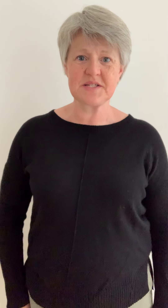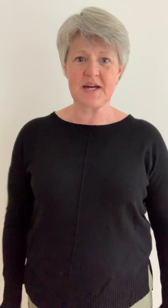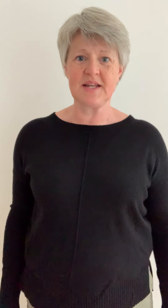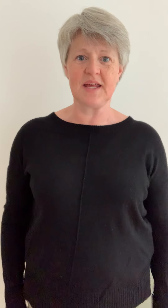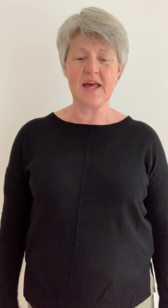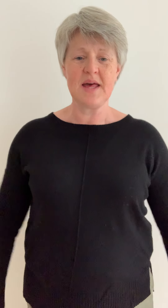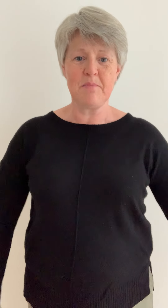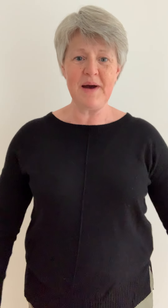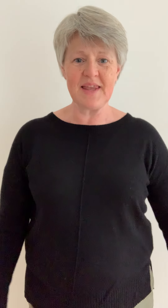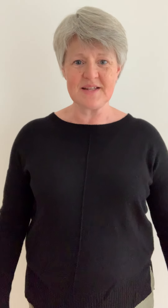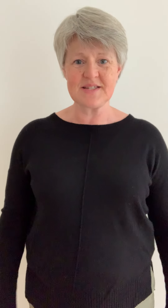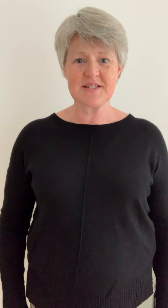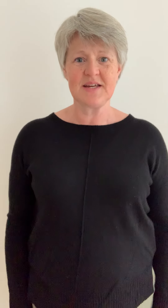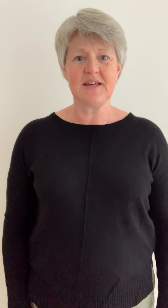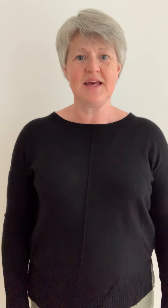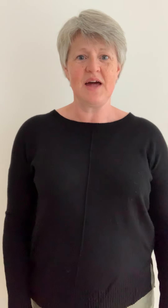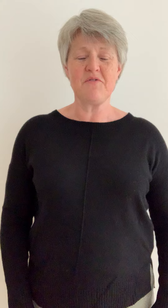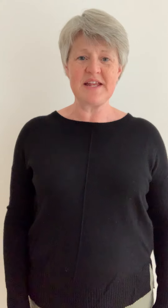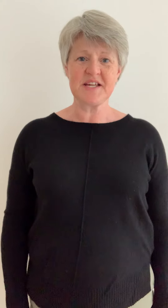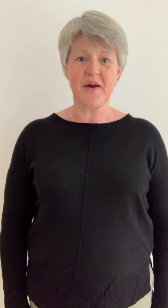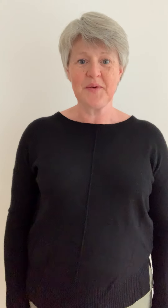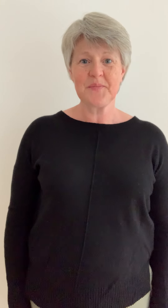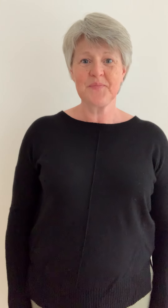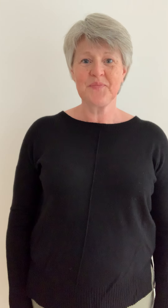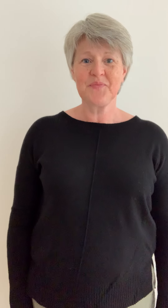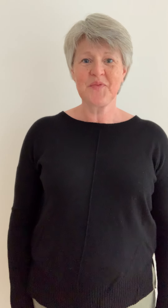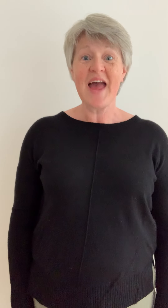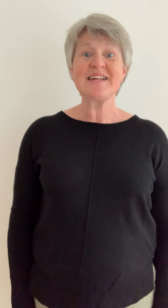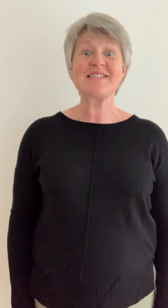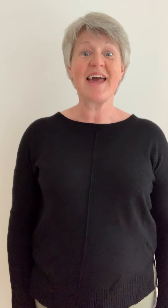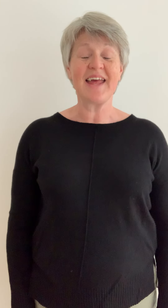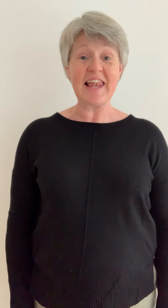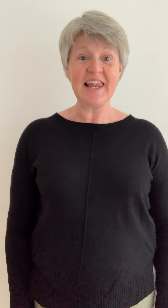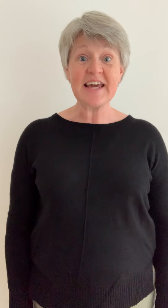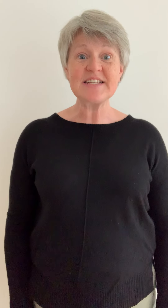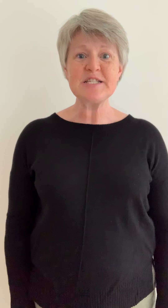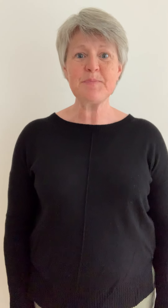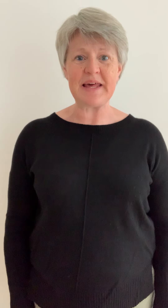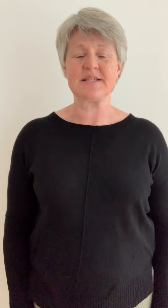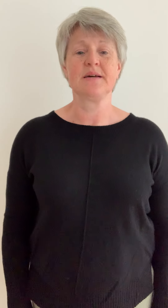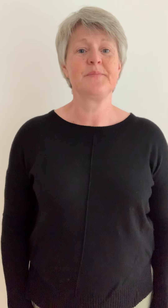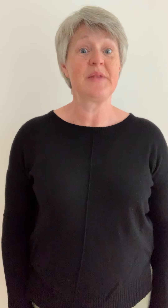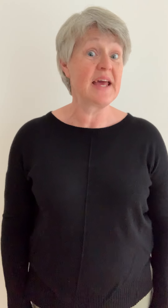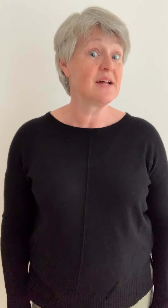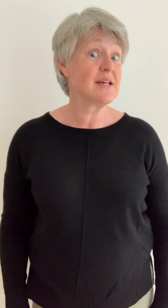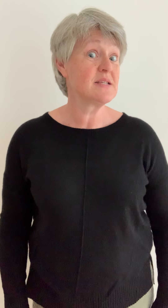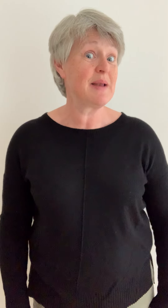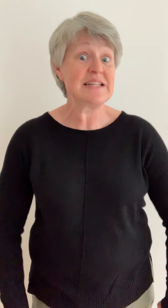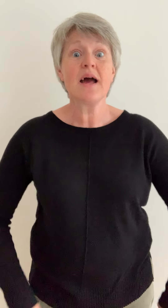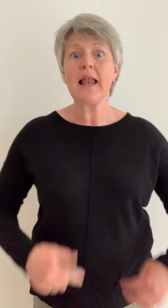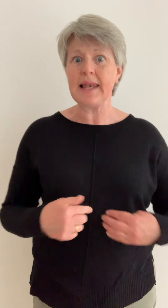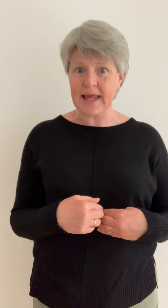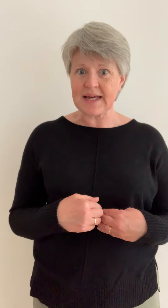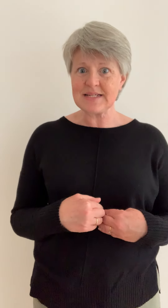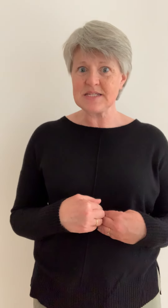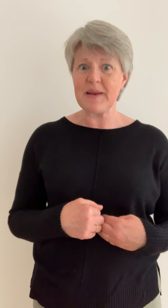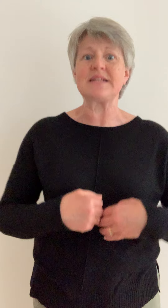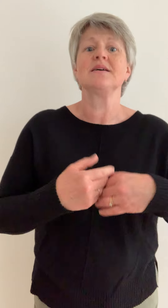standing balanced and ready to go. Say lickety-split. Lickety-split.